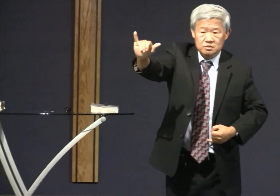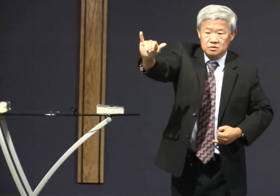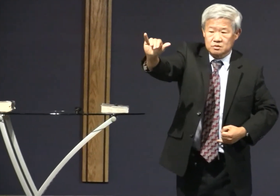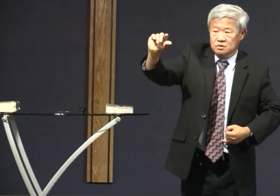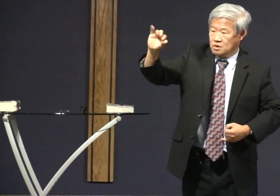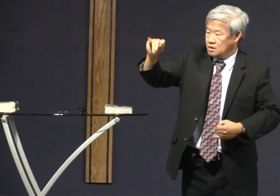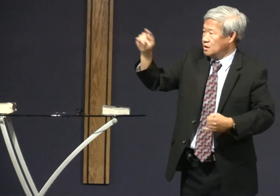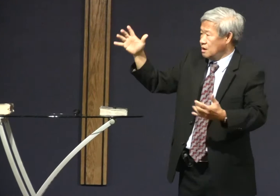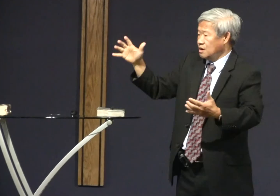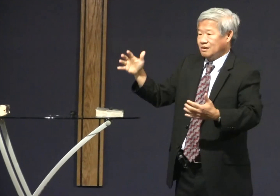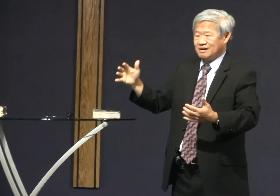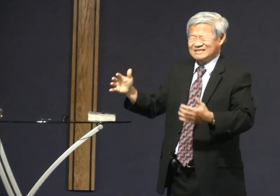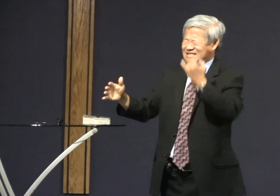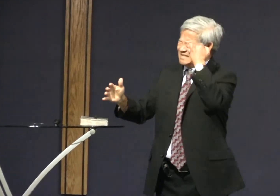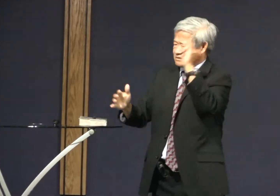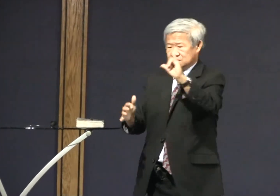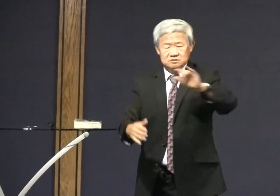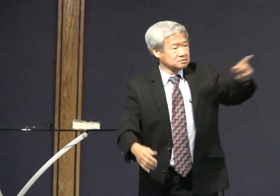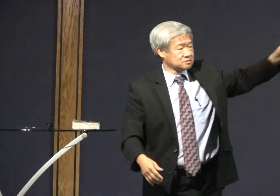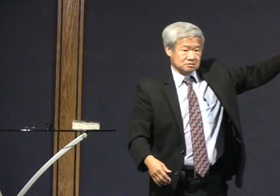and gifts are supposed to bring joy.